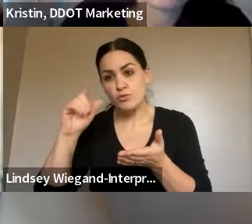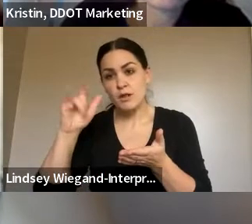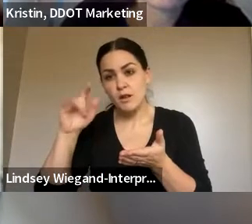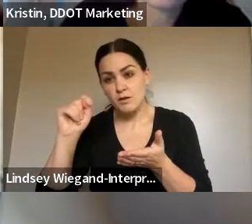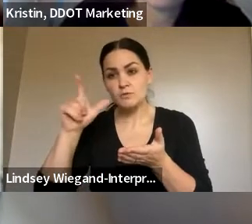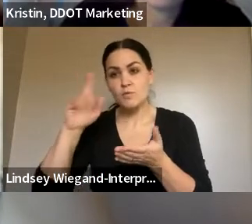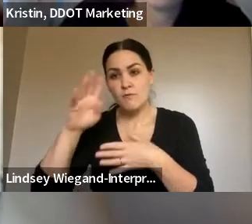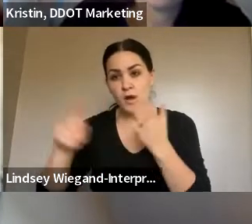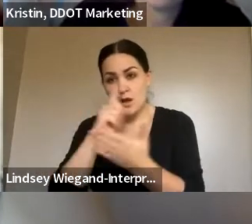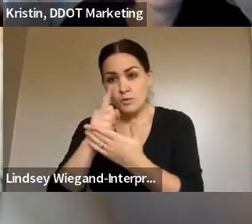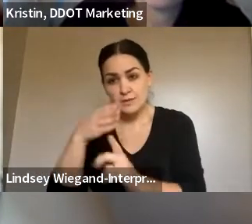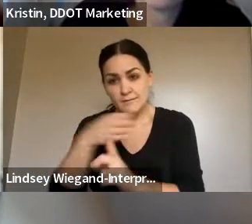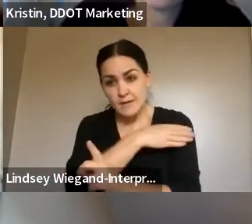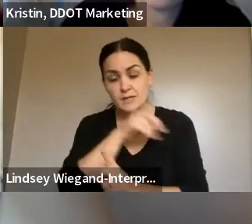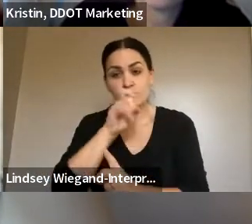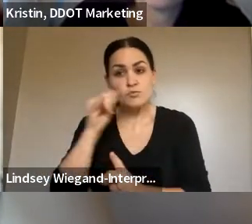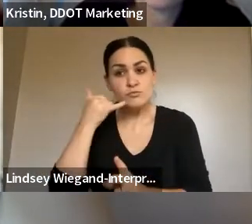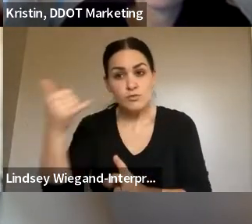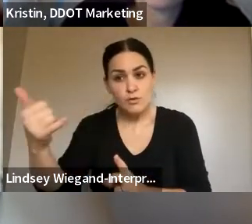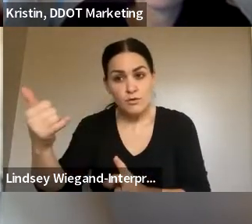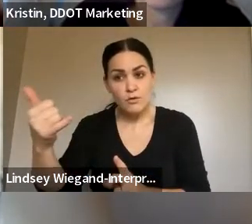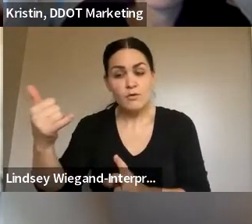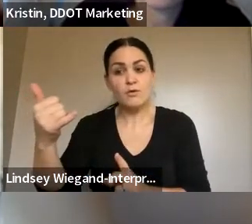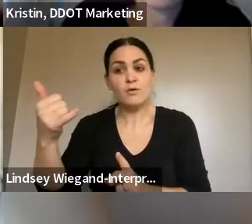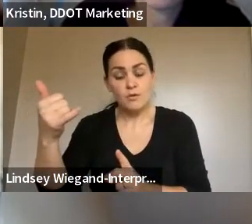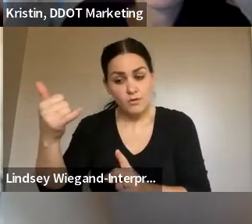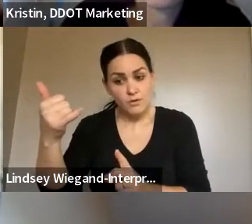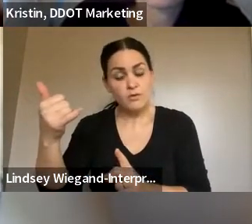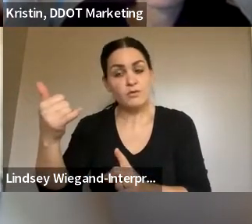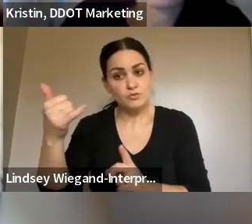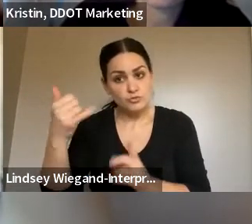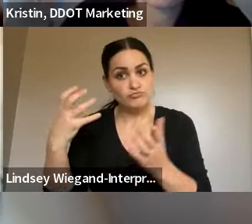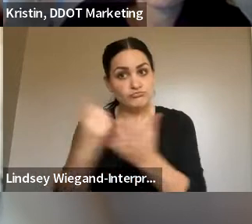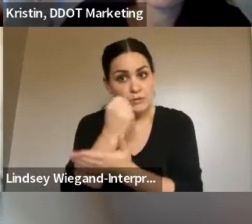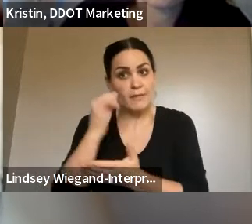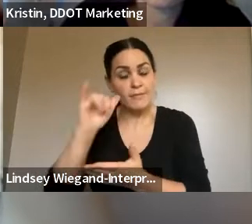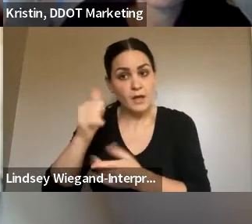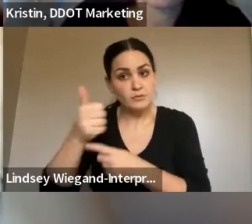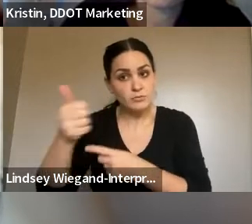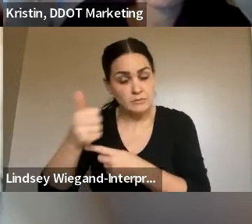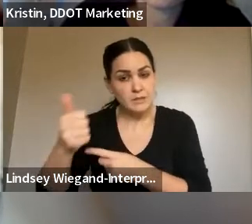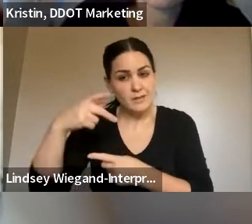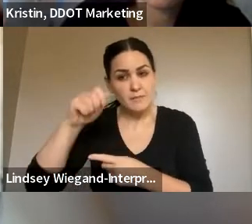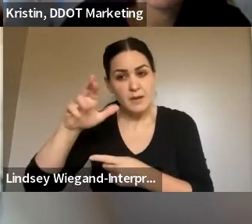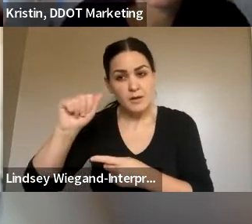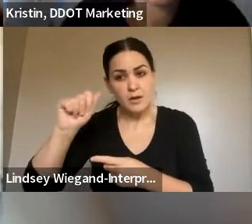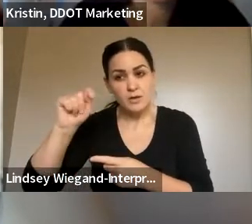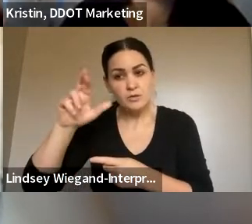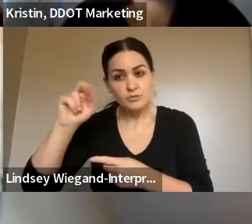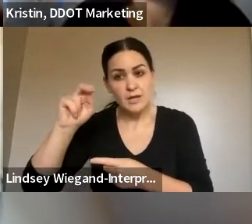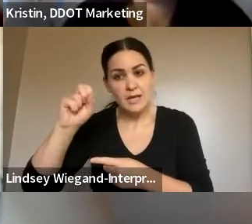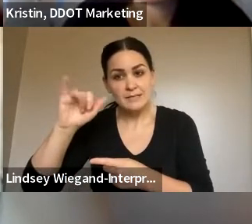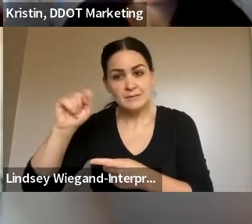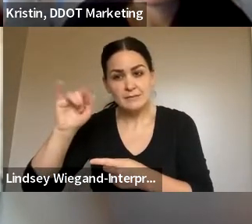need to call in in order to get service. Metrolift is paratransit, Metrolift. I think there should